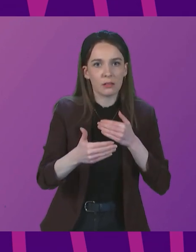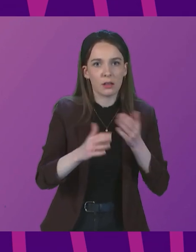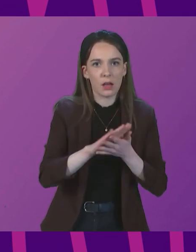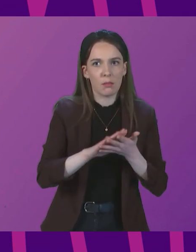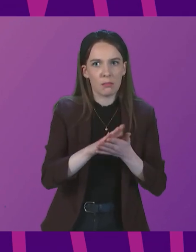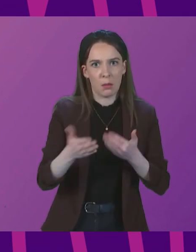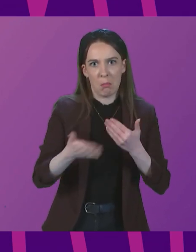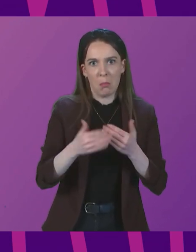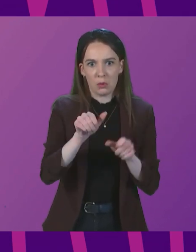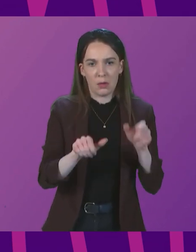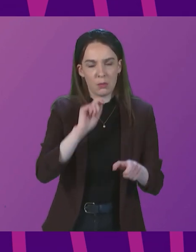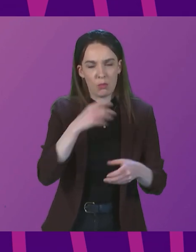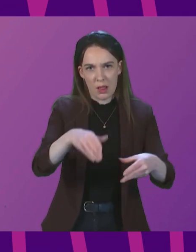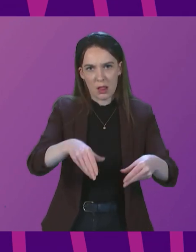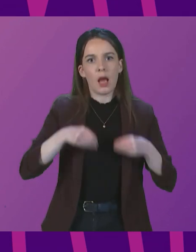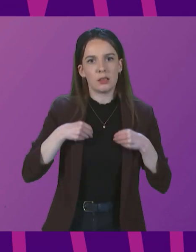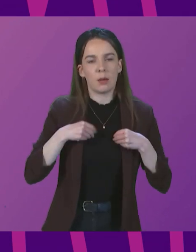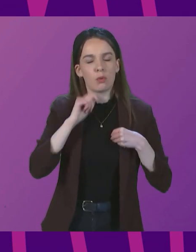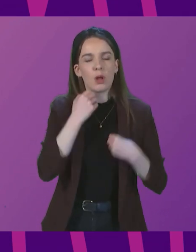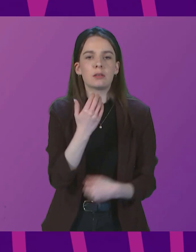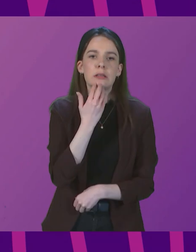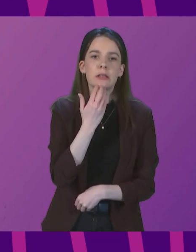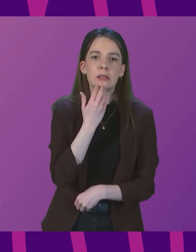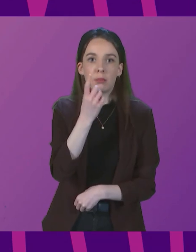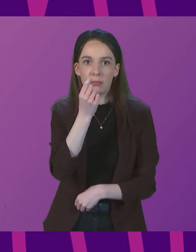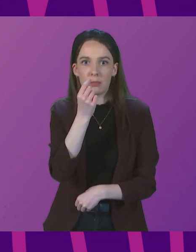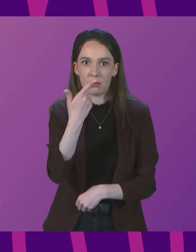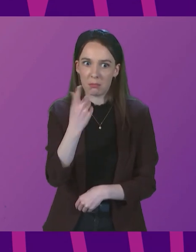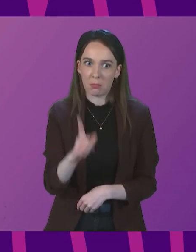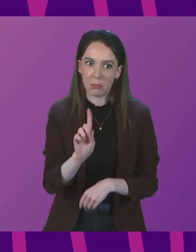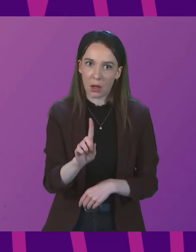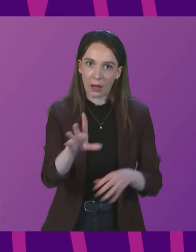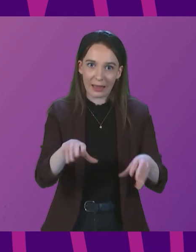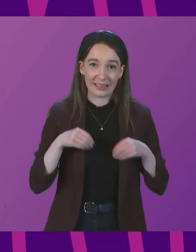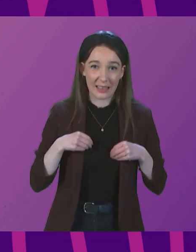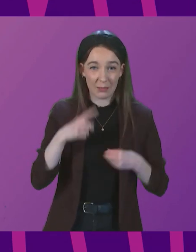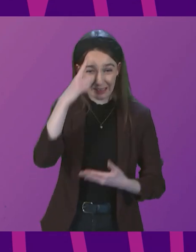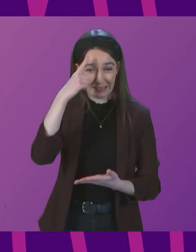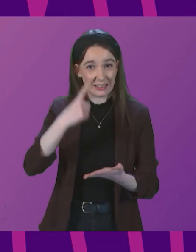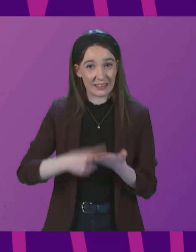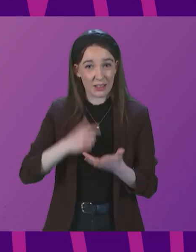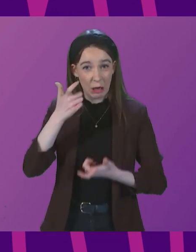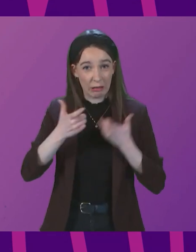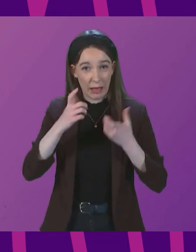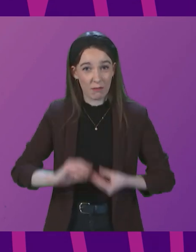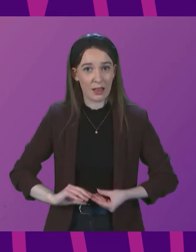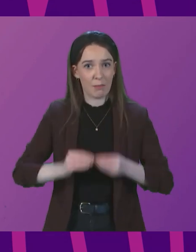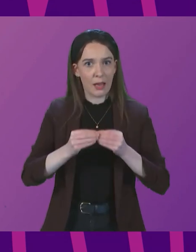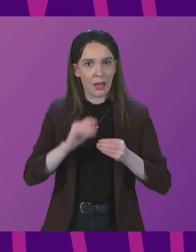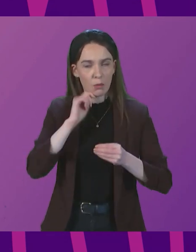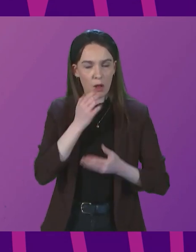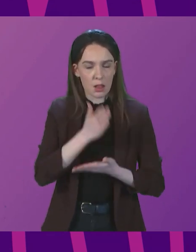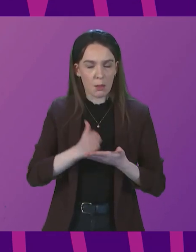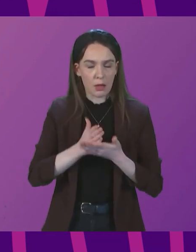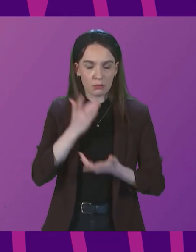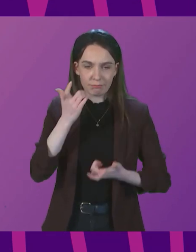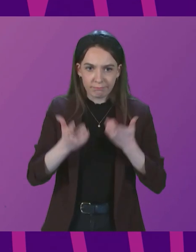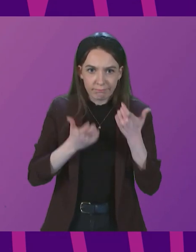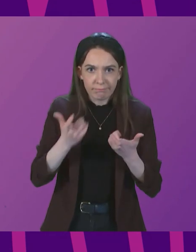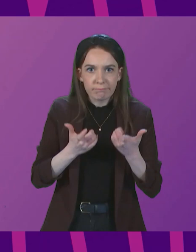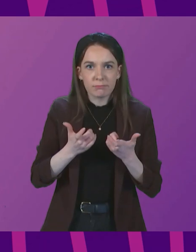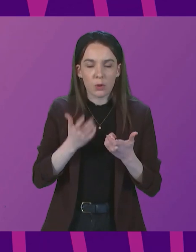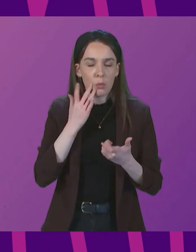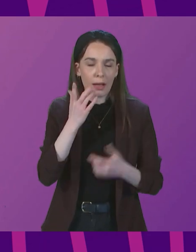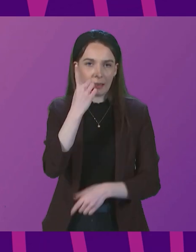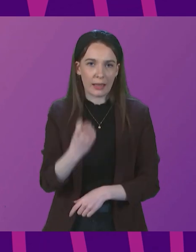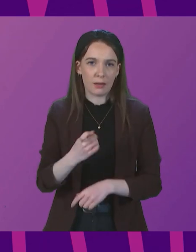like it. So, I think these decisions have to be taken carefully, and we will seek to do that as far as we possibly can. Christine Graham